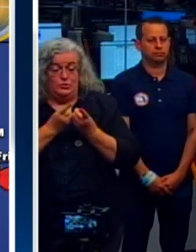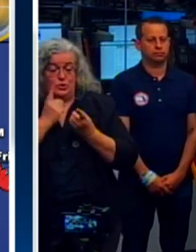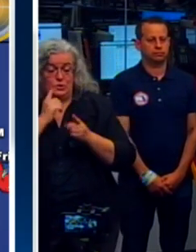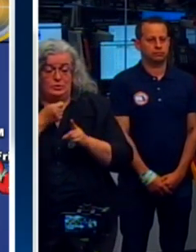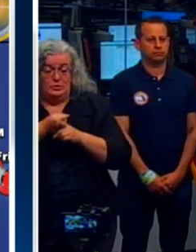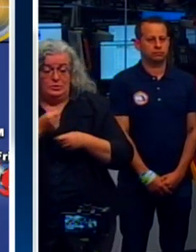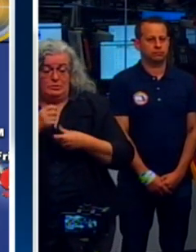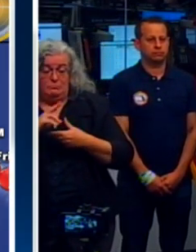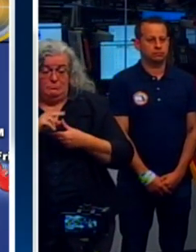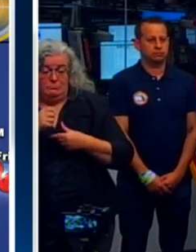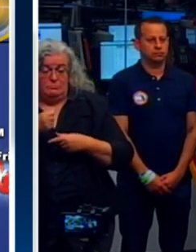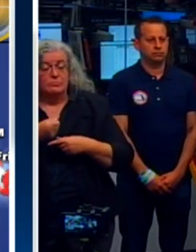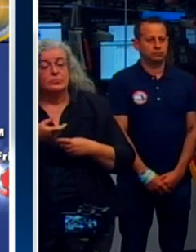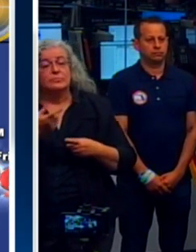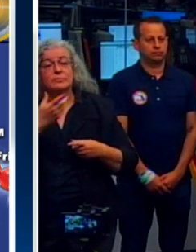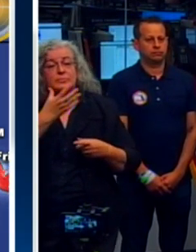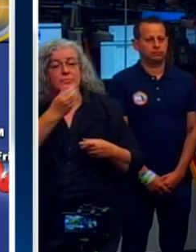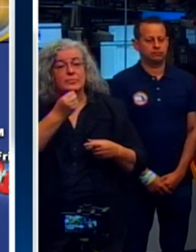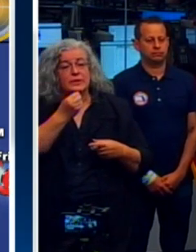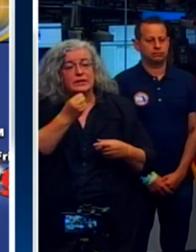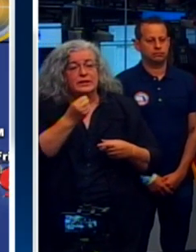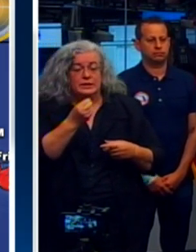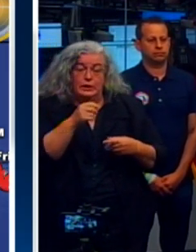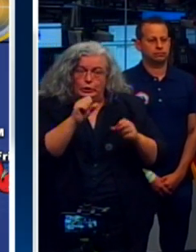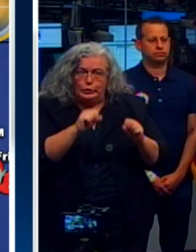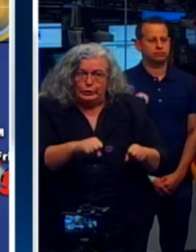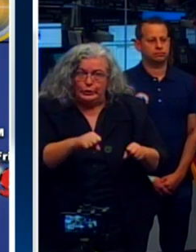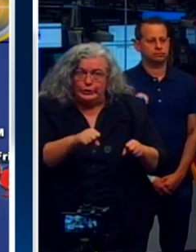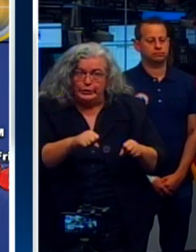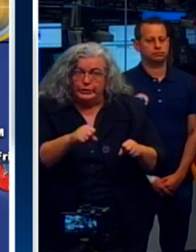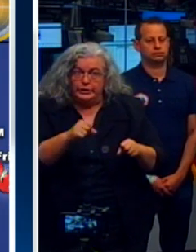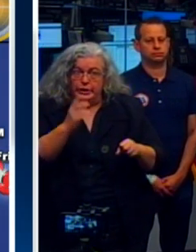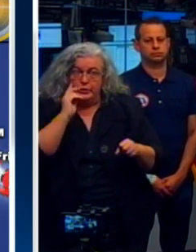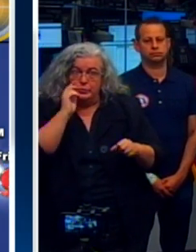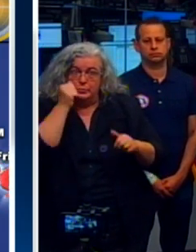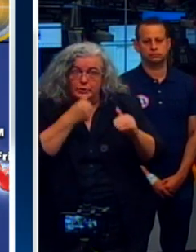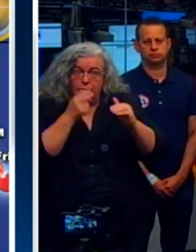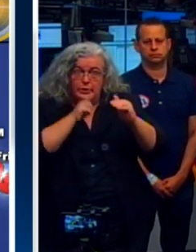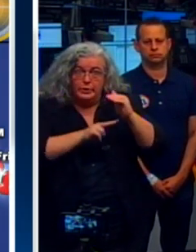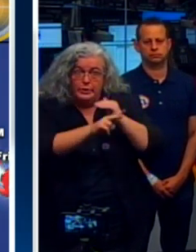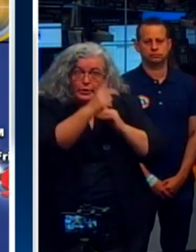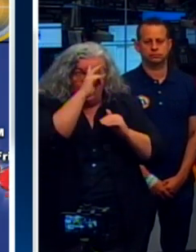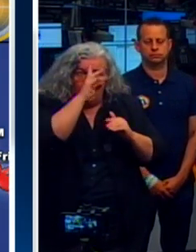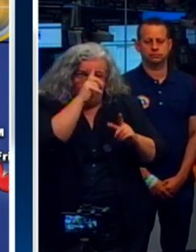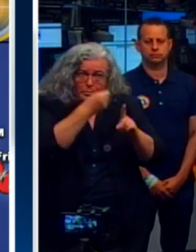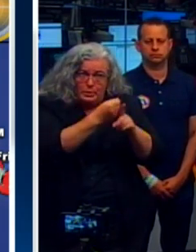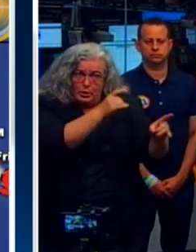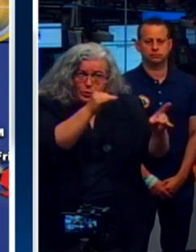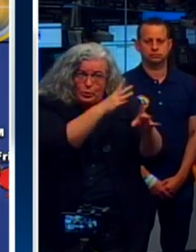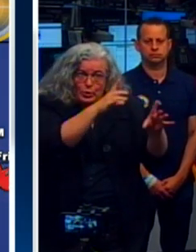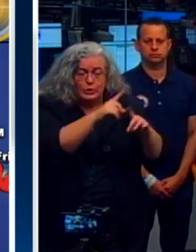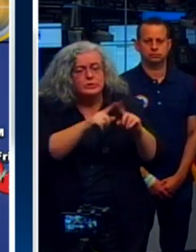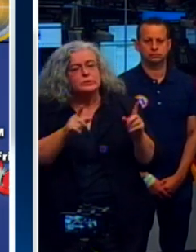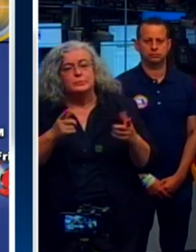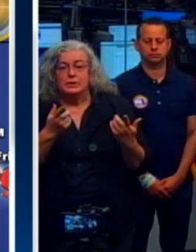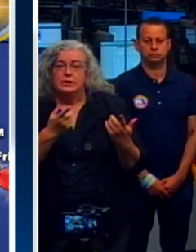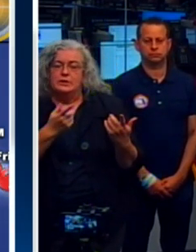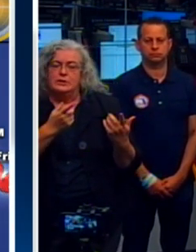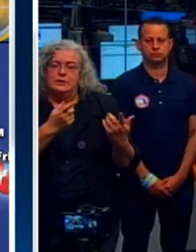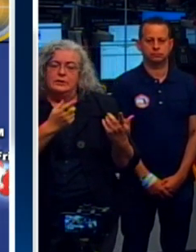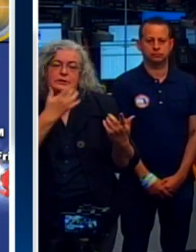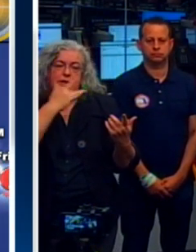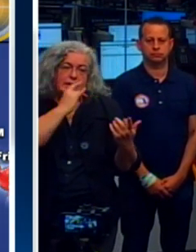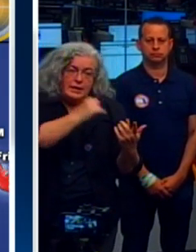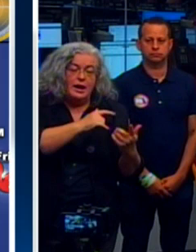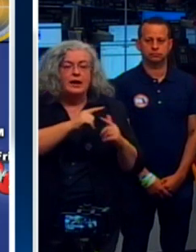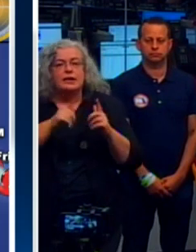could have been worse than the path it ultimately took. And then, obviously, Hurricane Irma, that affected almost everybody in the state. And so, you